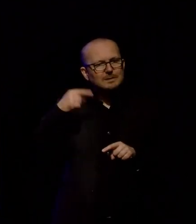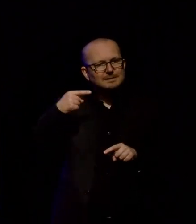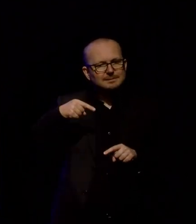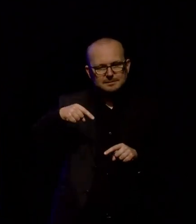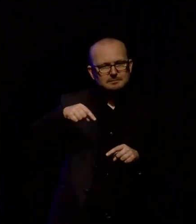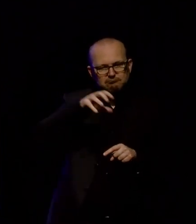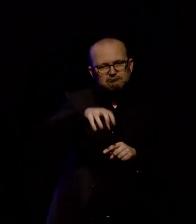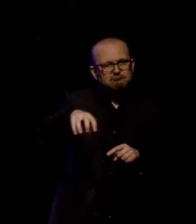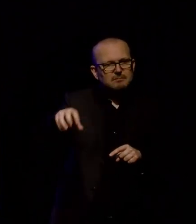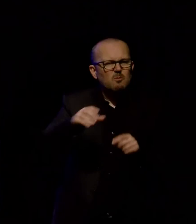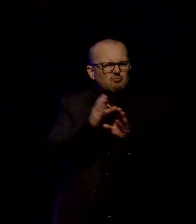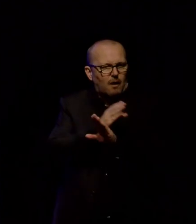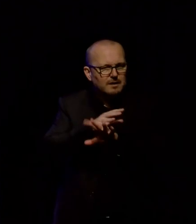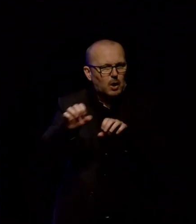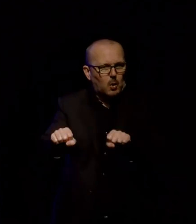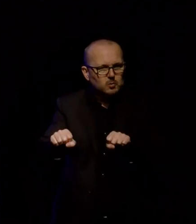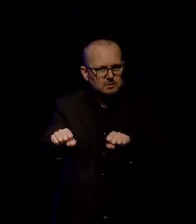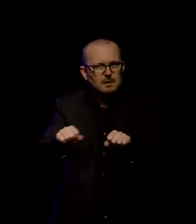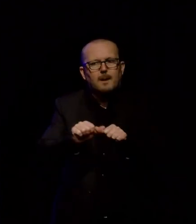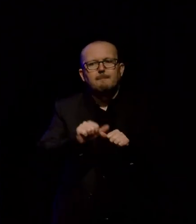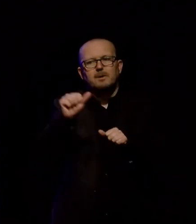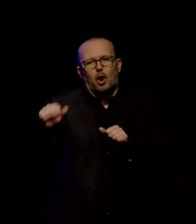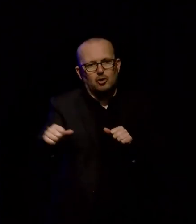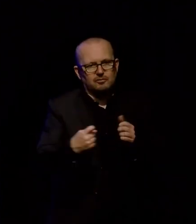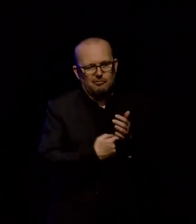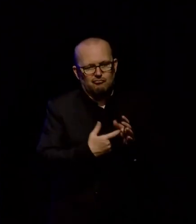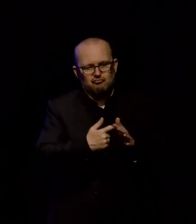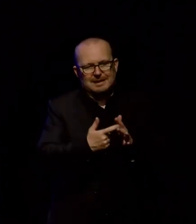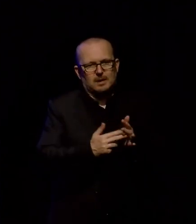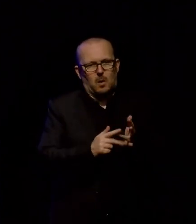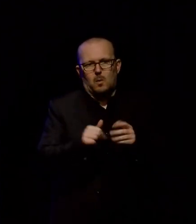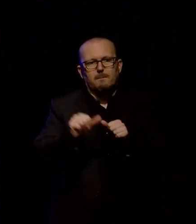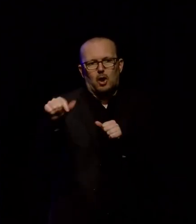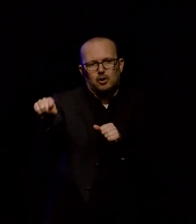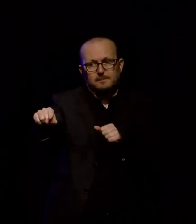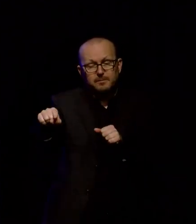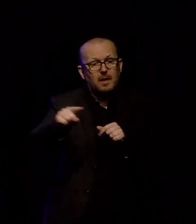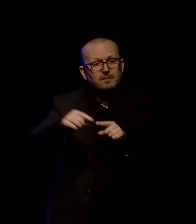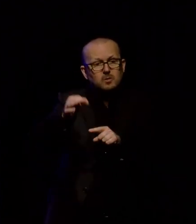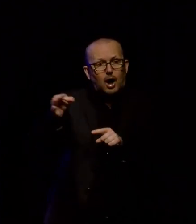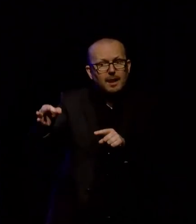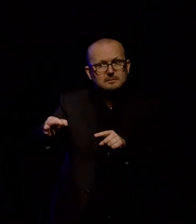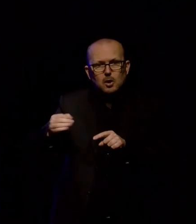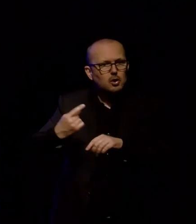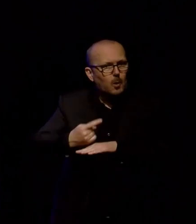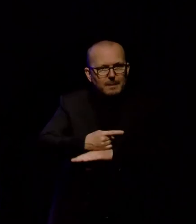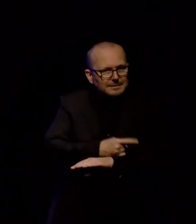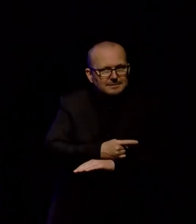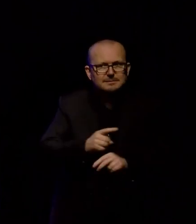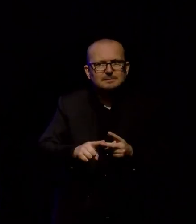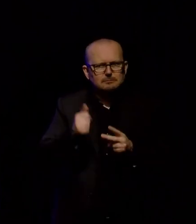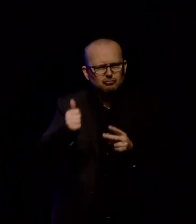Auckland's Holureki Gulf. The islands are uninhabited, pest-free, and offer some excellent fishing and diving.